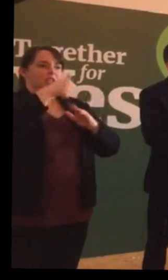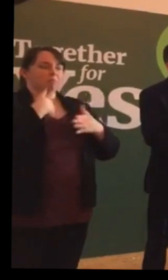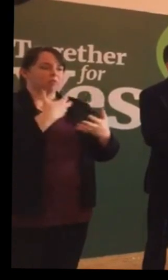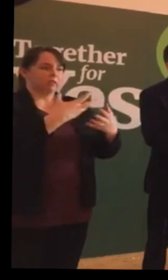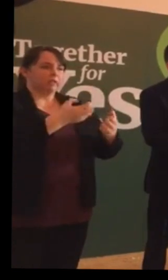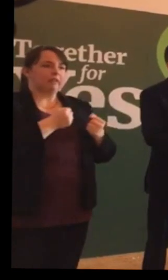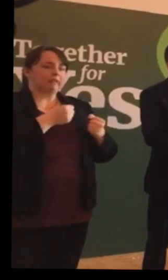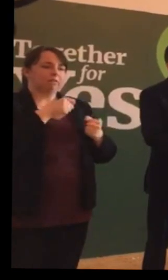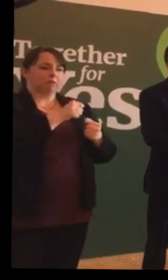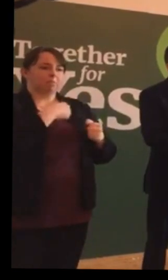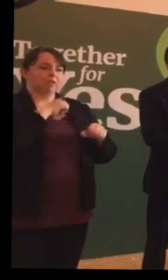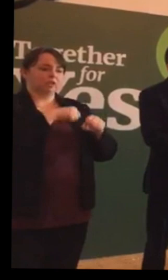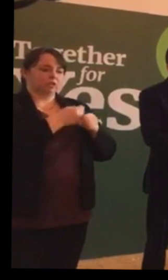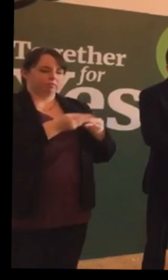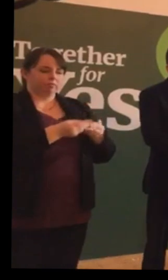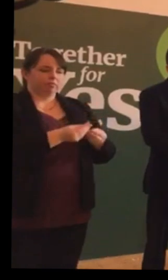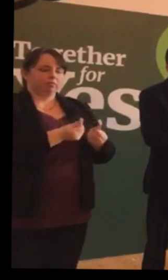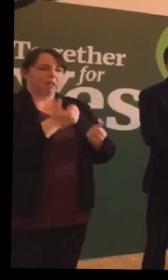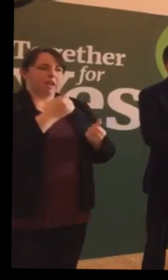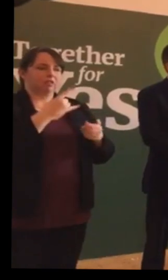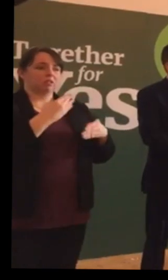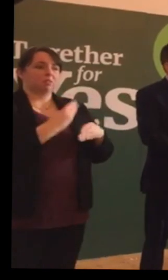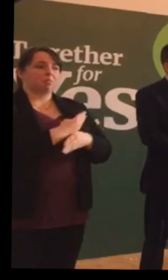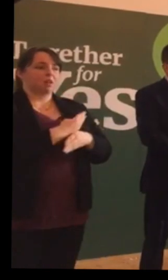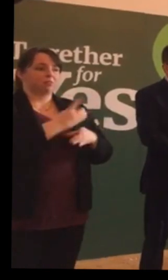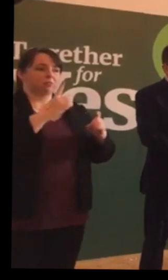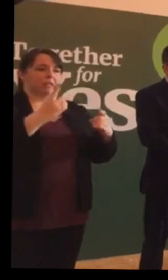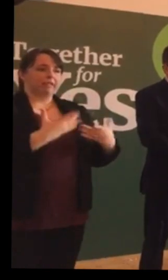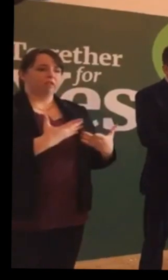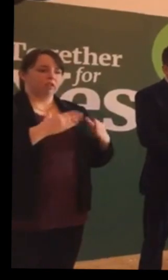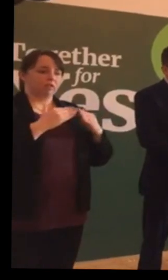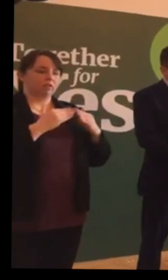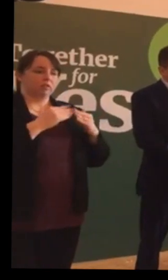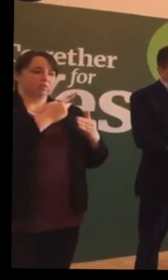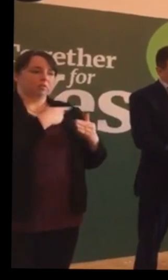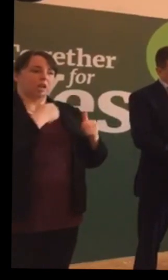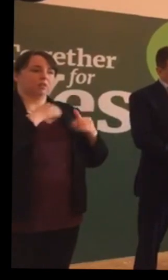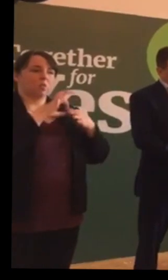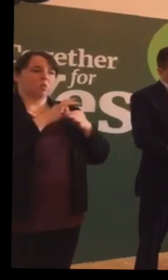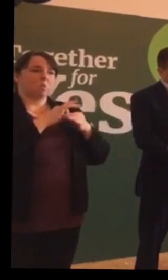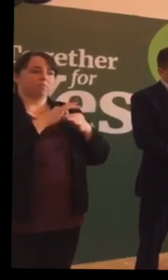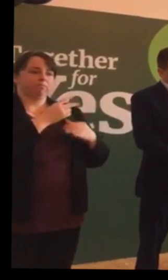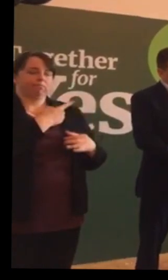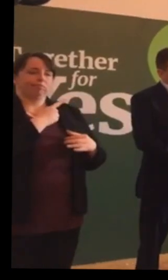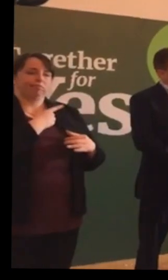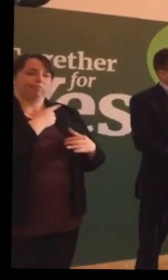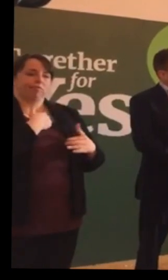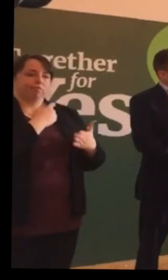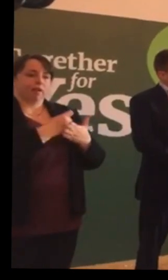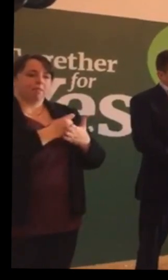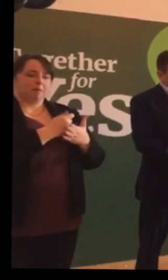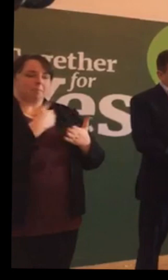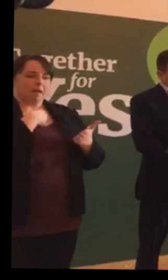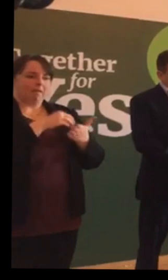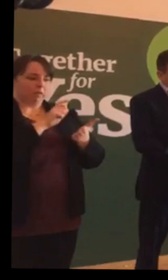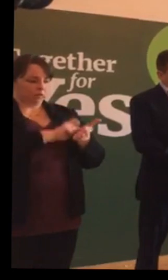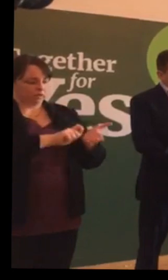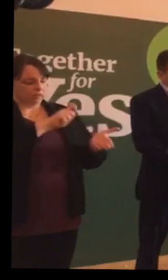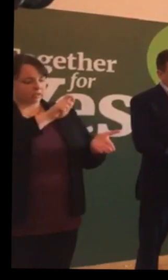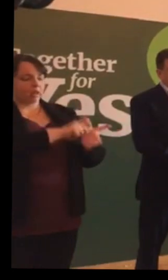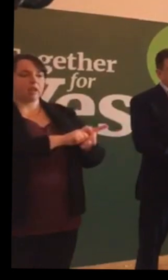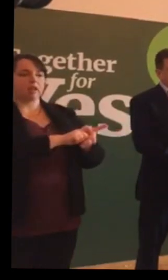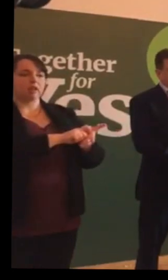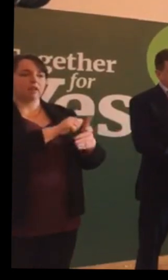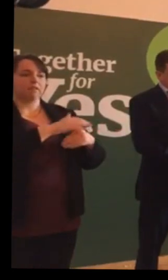ashes by career. Gay and I were at home alone at the time and I had to sign for my son's